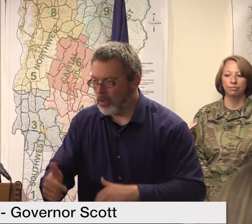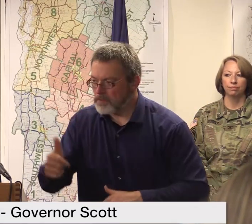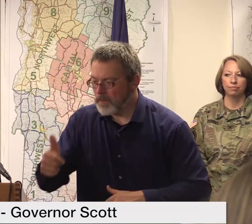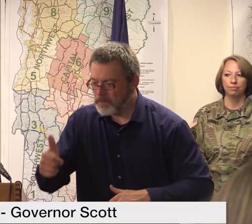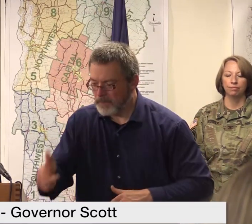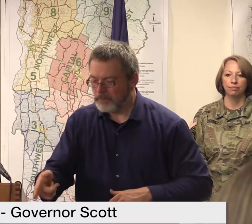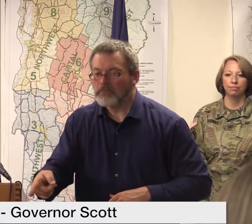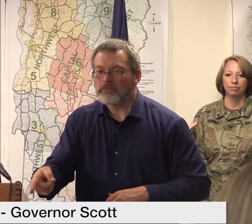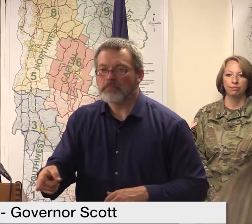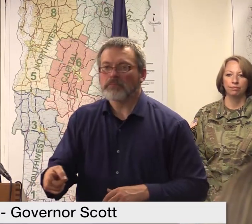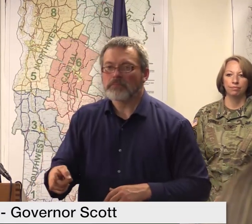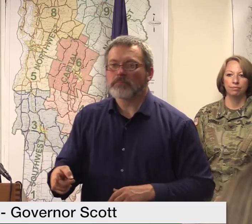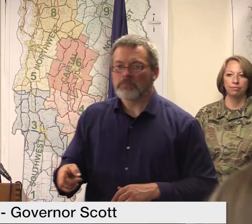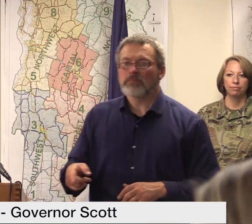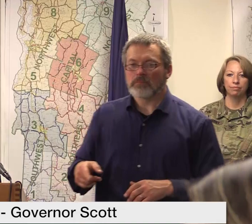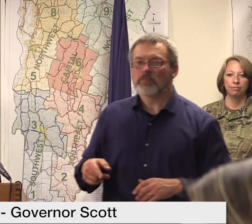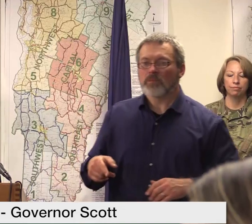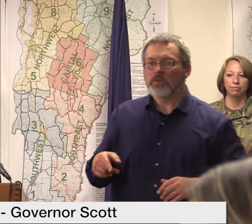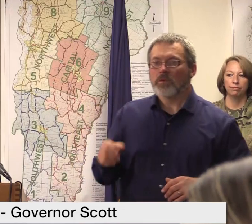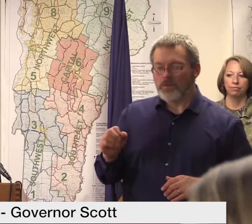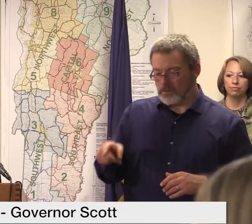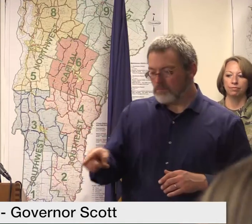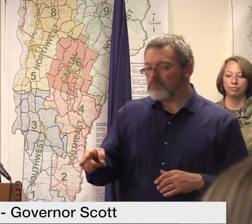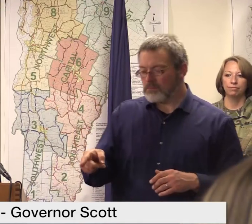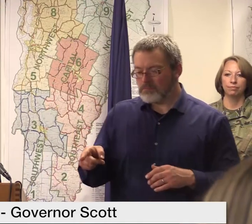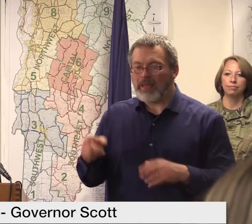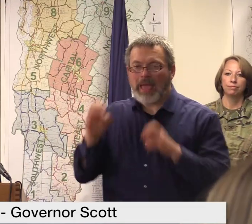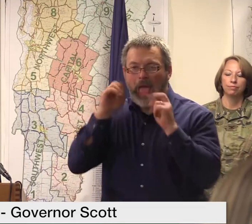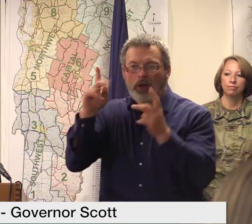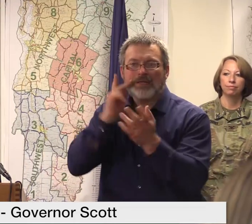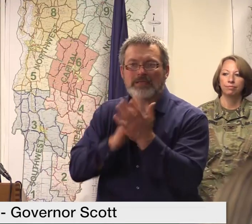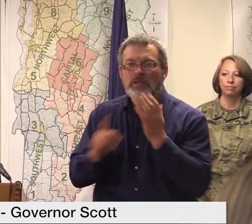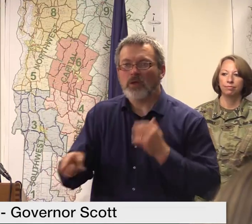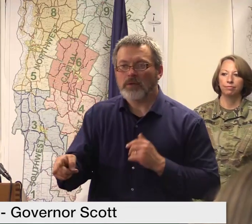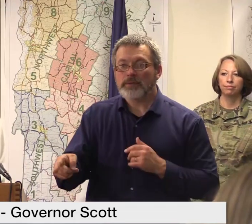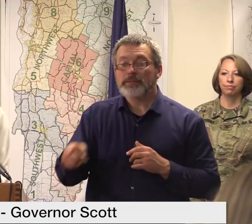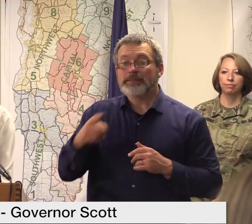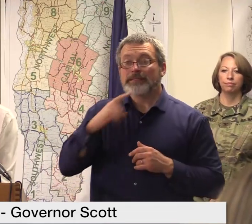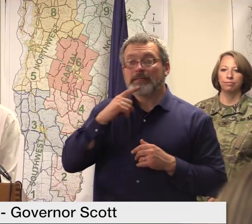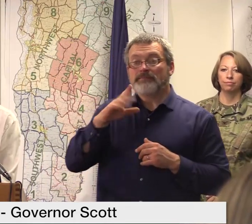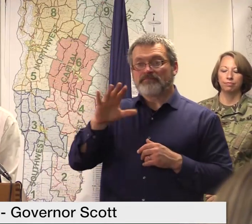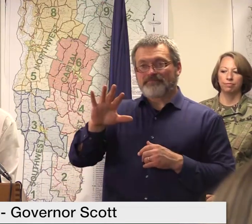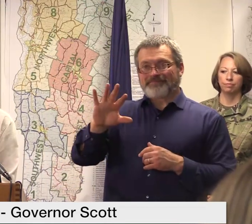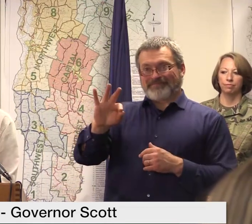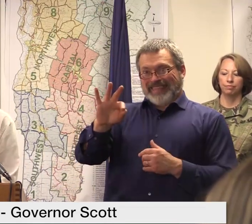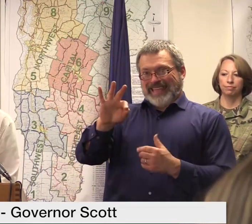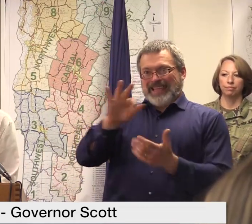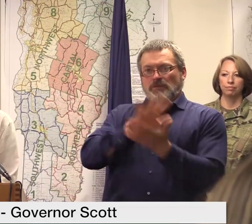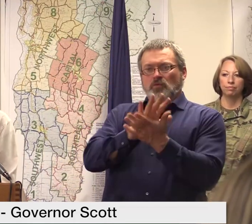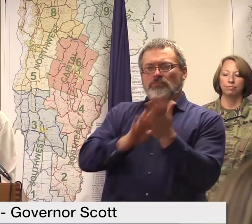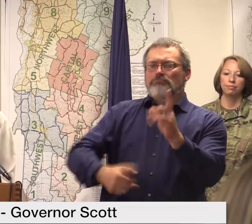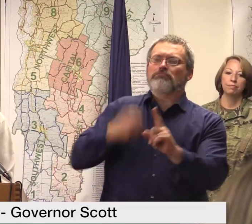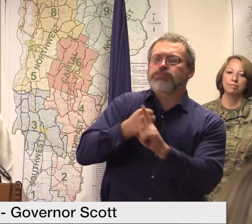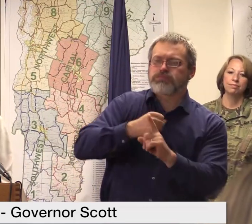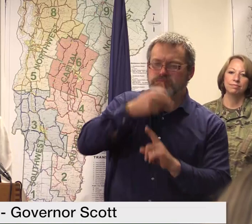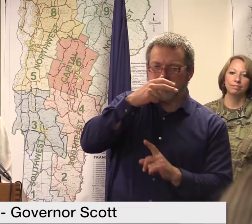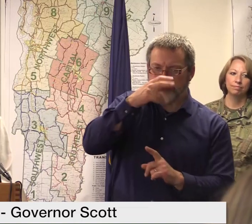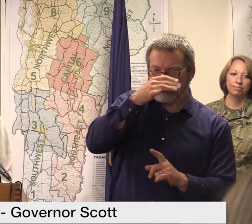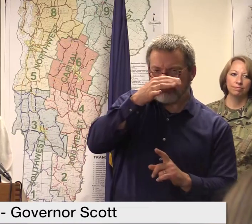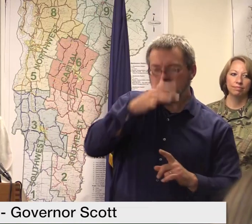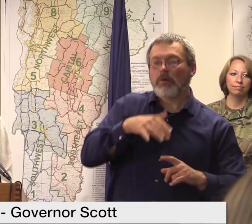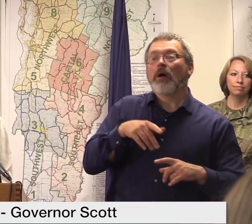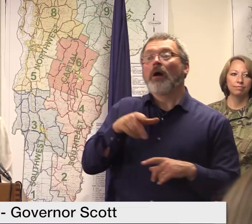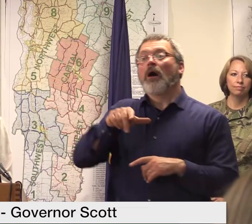that have reported major damage and another 13 that have reported minor damage it's unclear